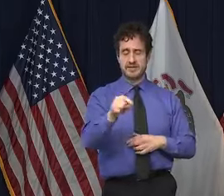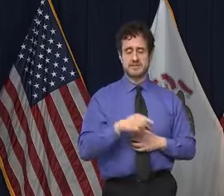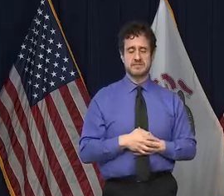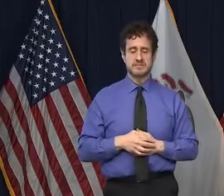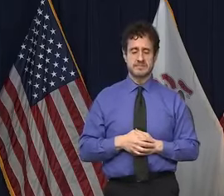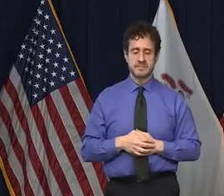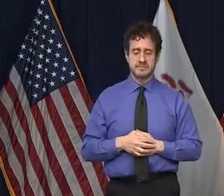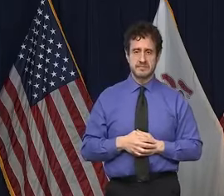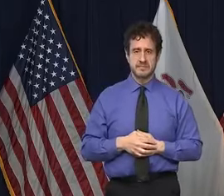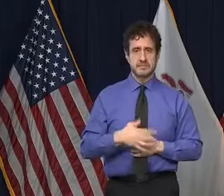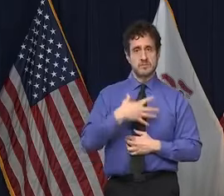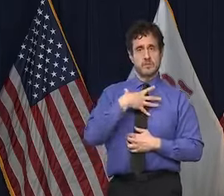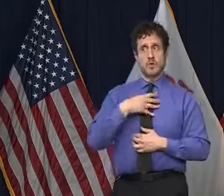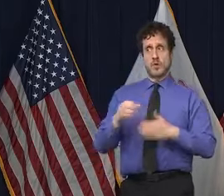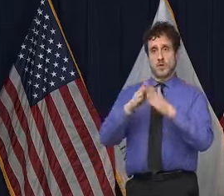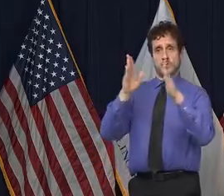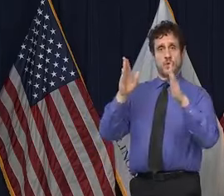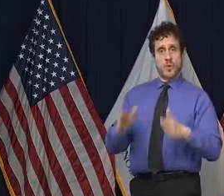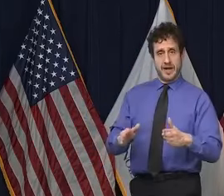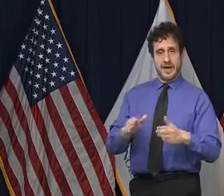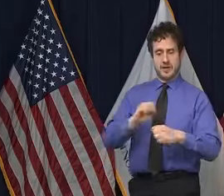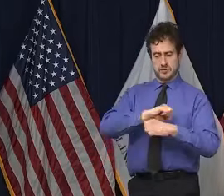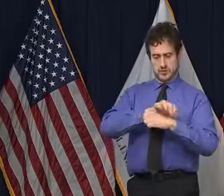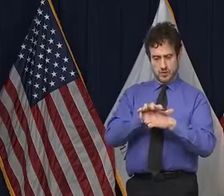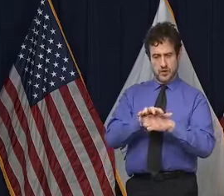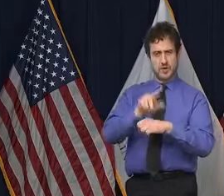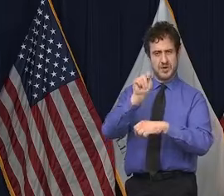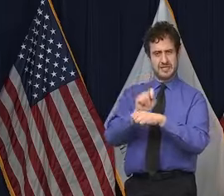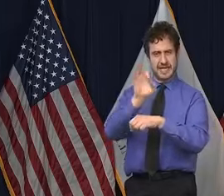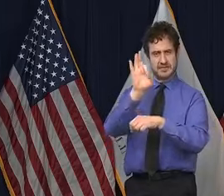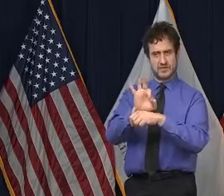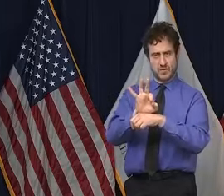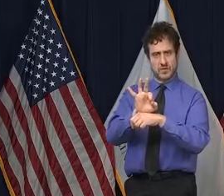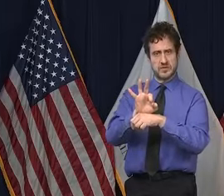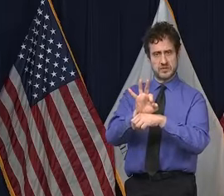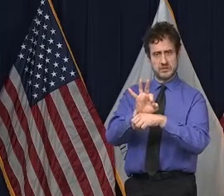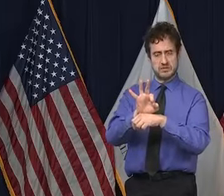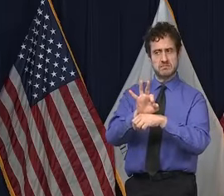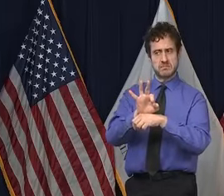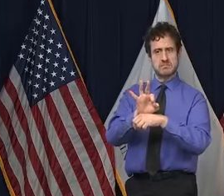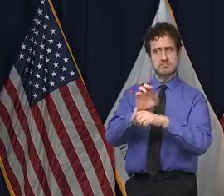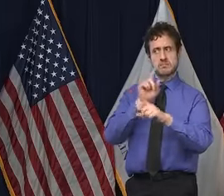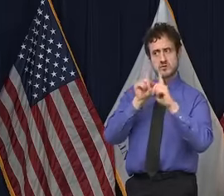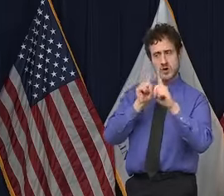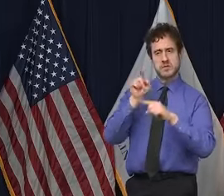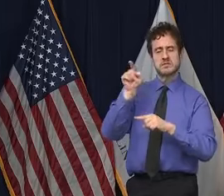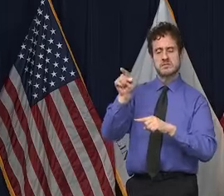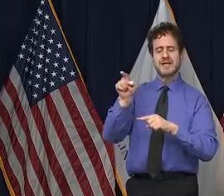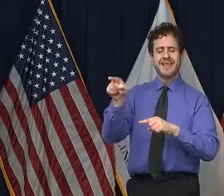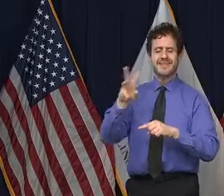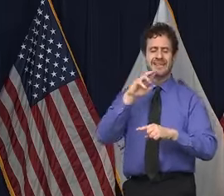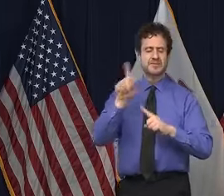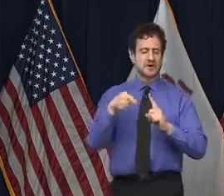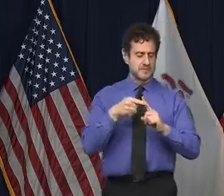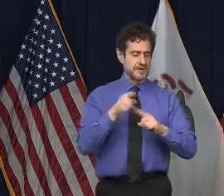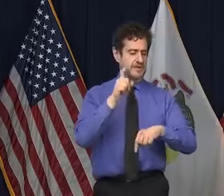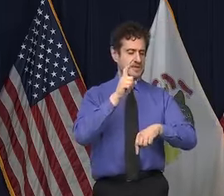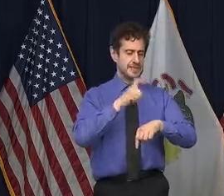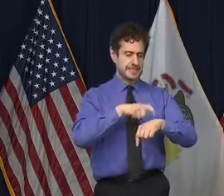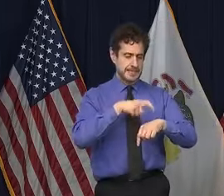As far as the White House Coronavirus Task Force call, it was a review of the timing and the,